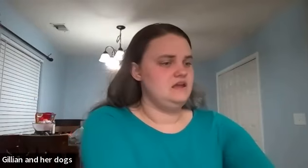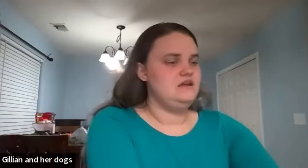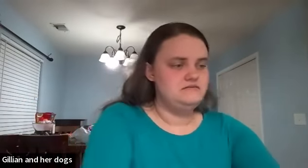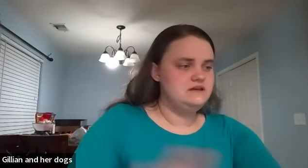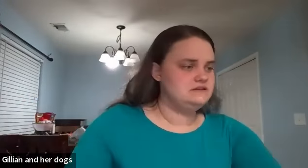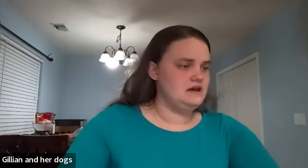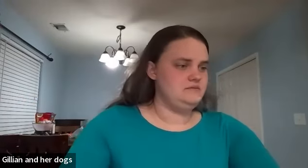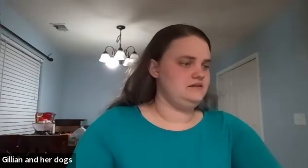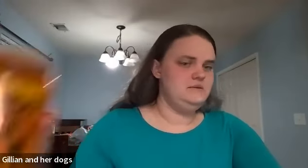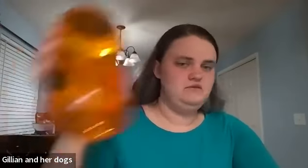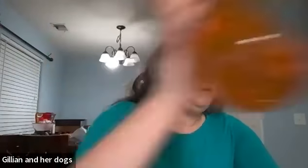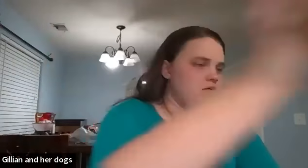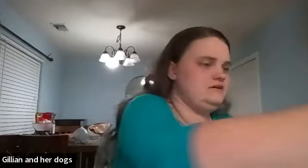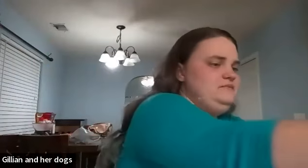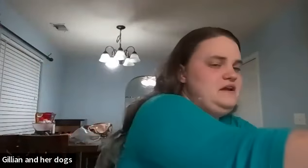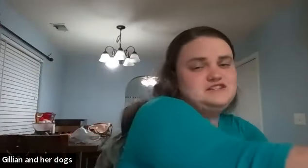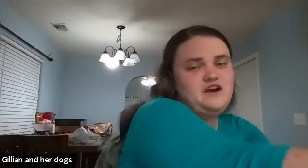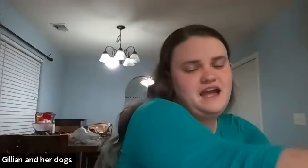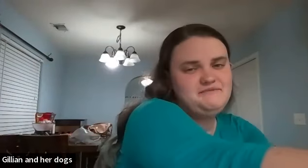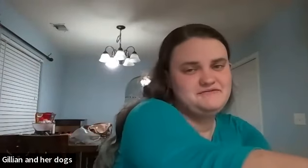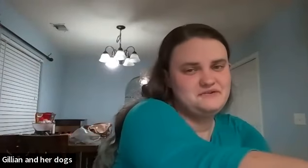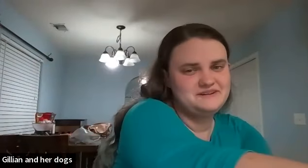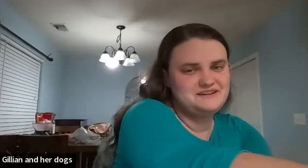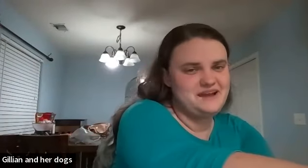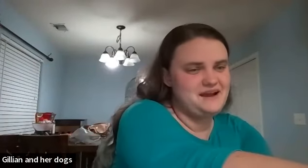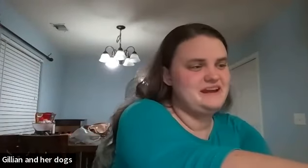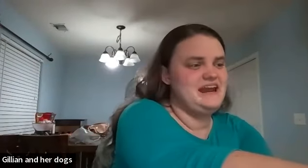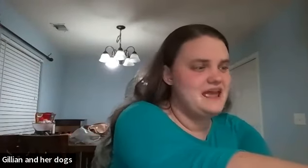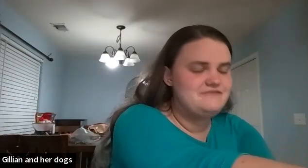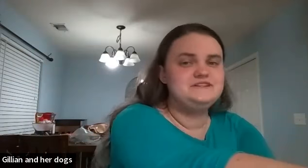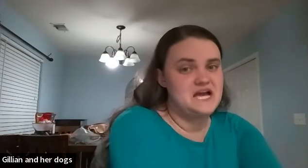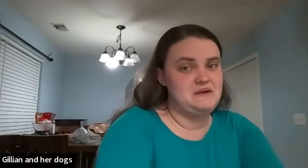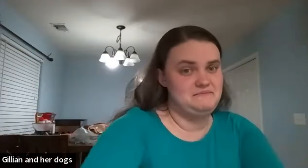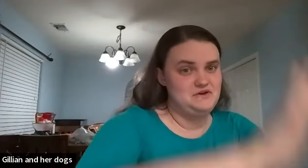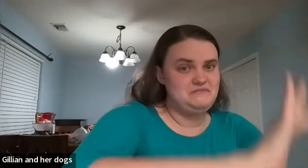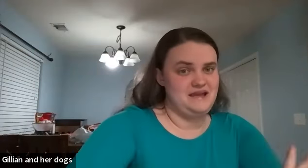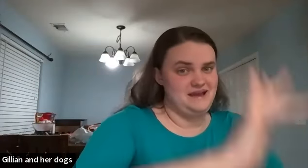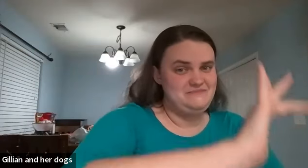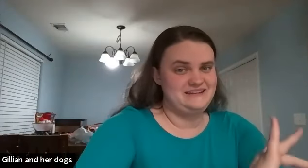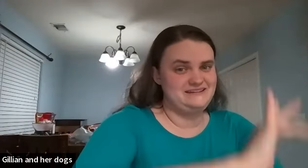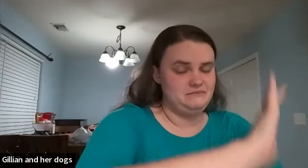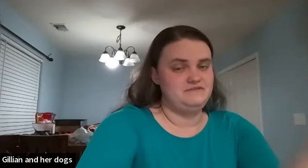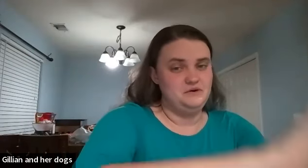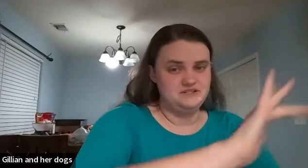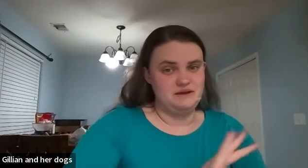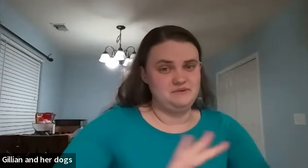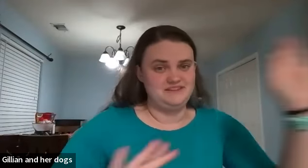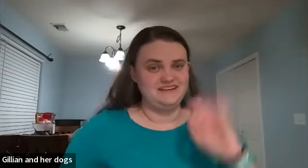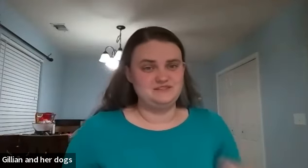if this i let me move my water sorry i have my phone resting on my ipad and every time i move my ipad like my phone to swipe up to the next